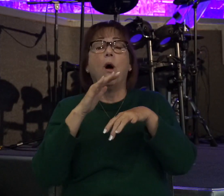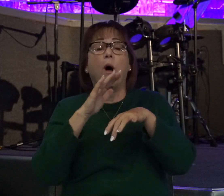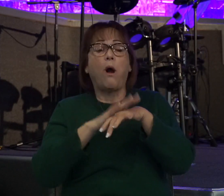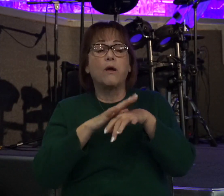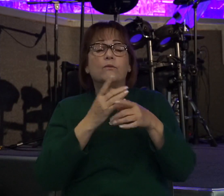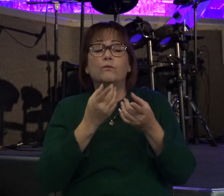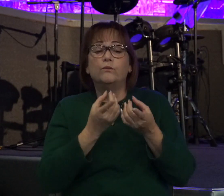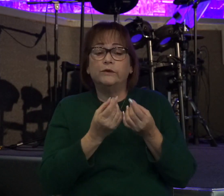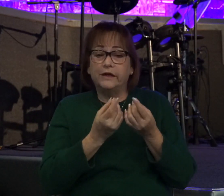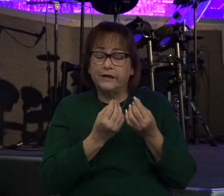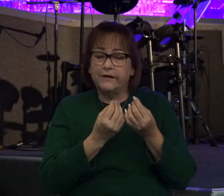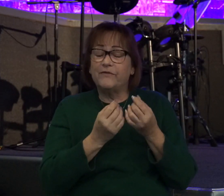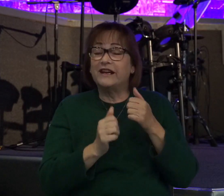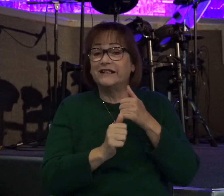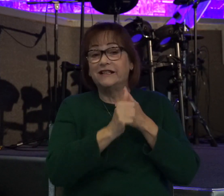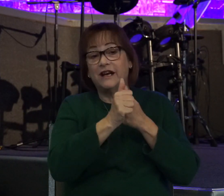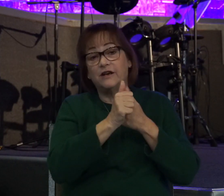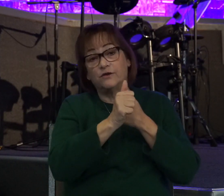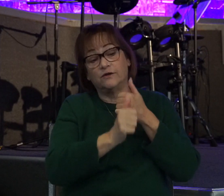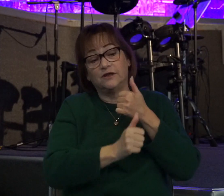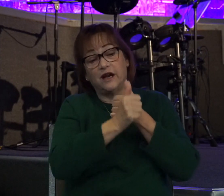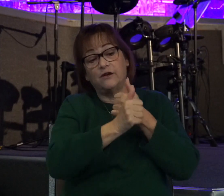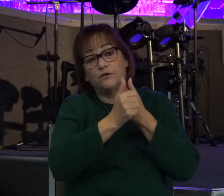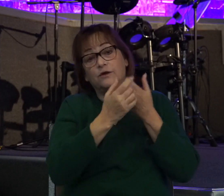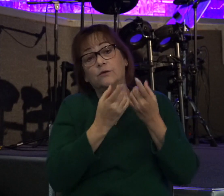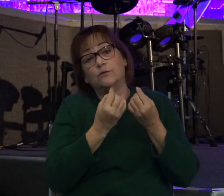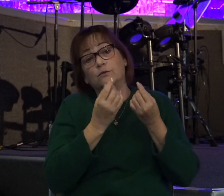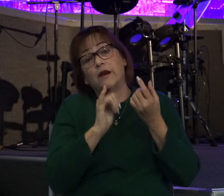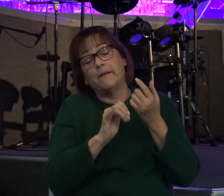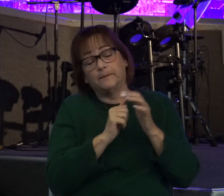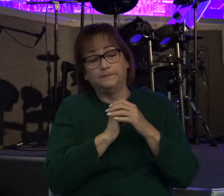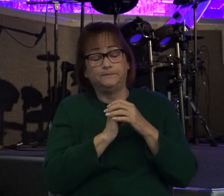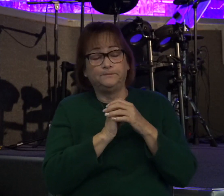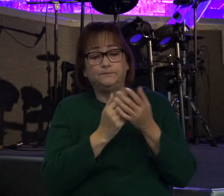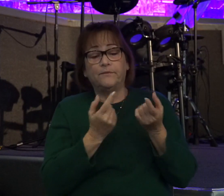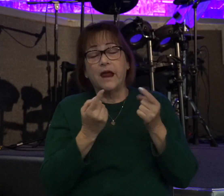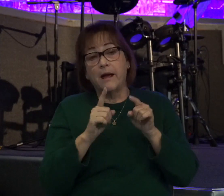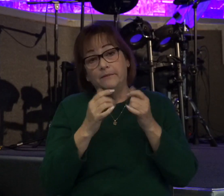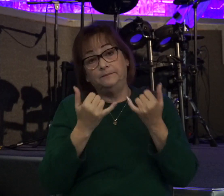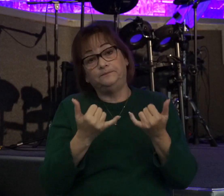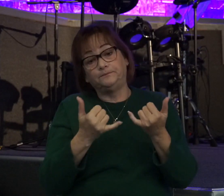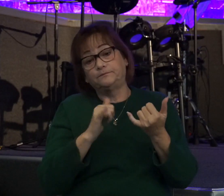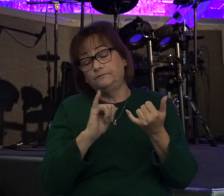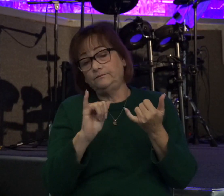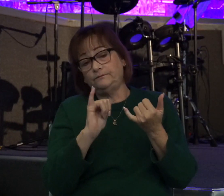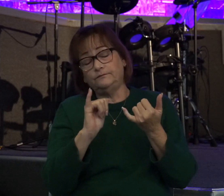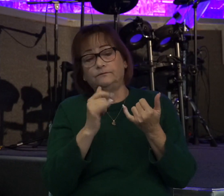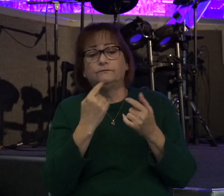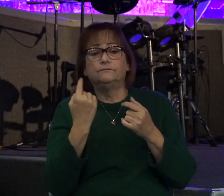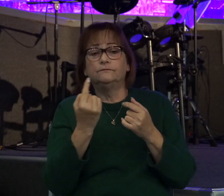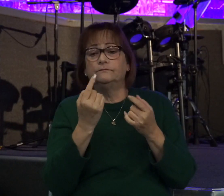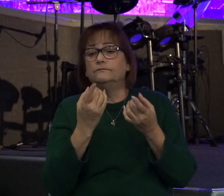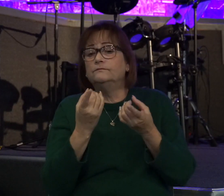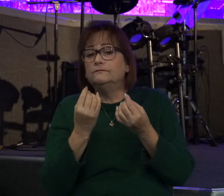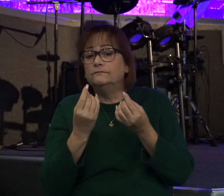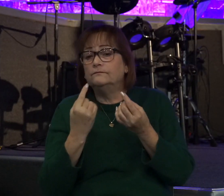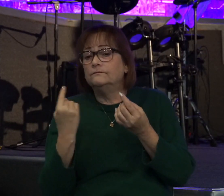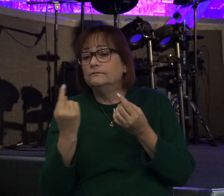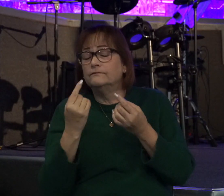And that's always a dangerous thing to do. It happens even today where someone will do something and claim that it is